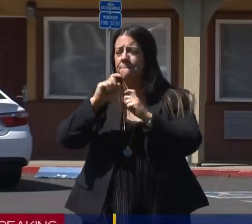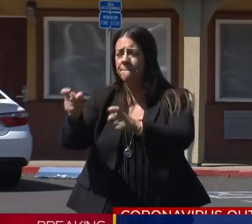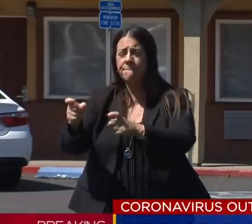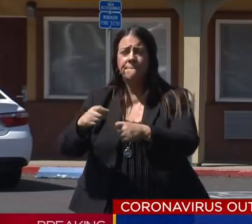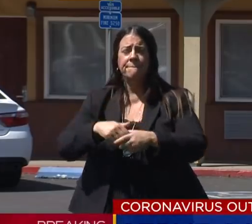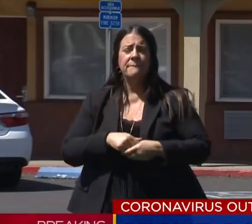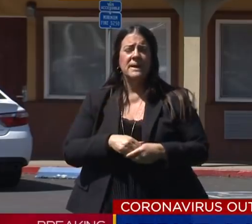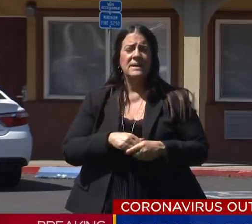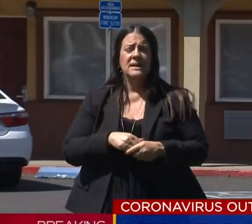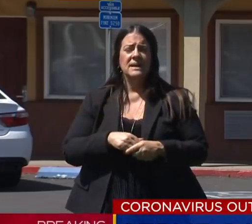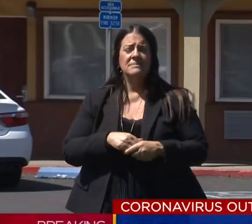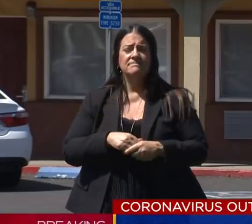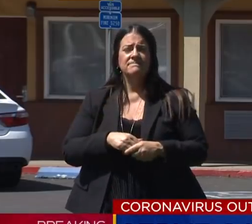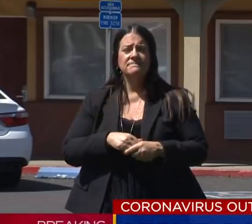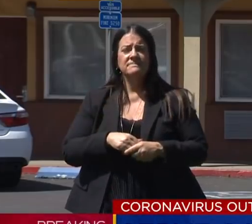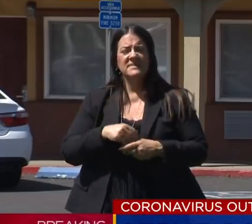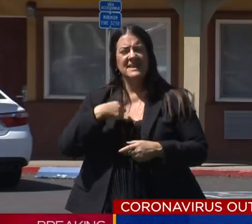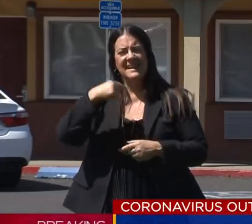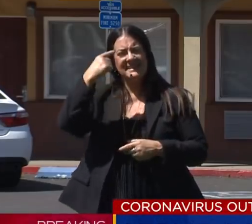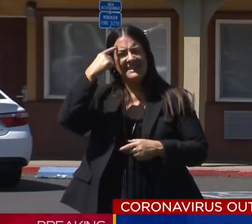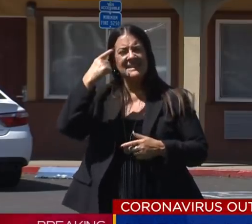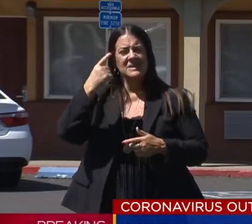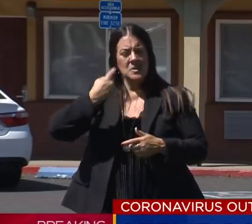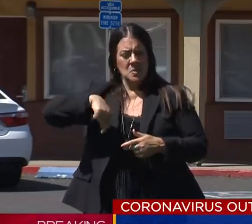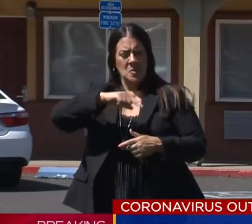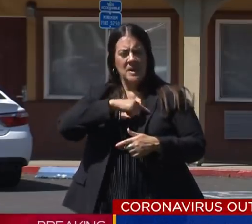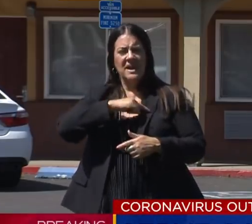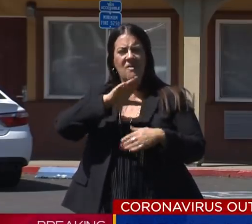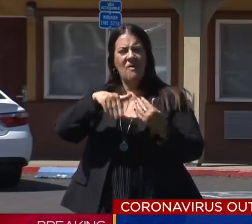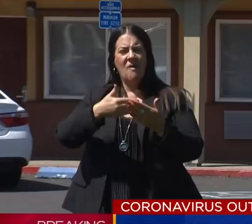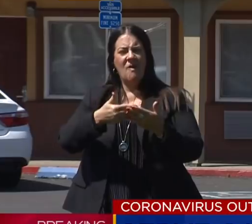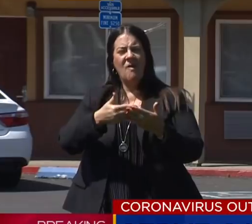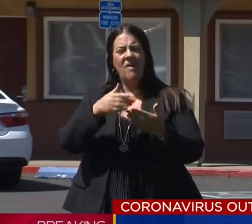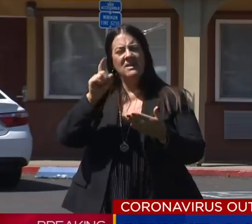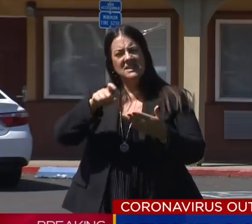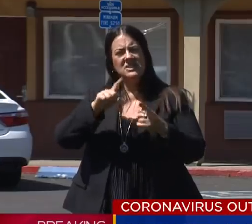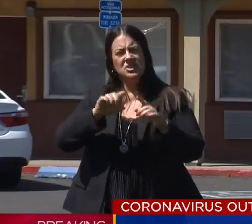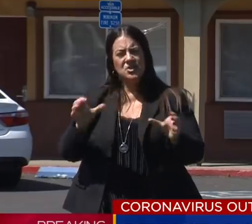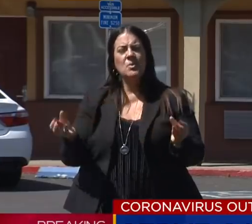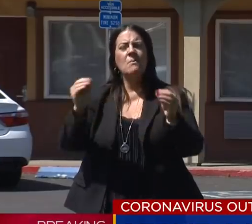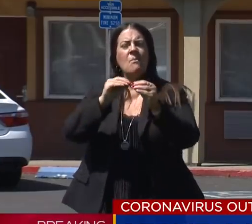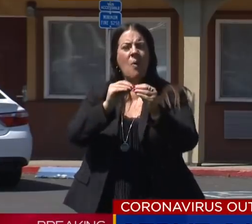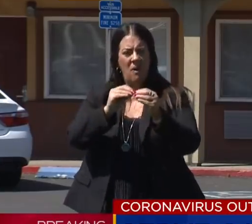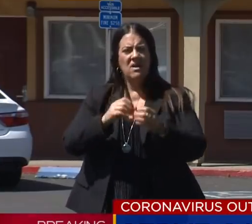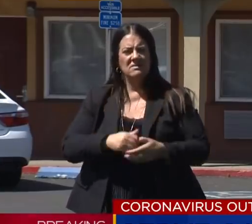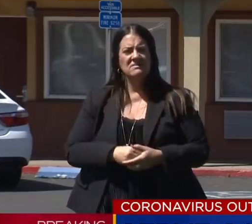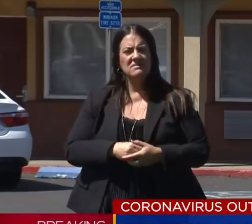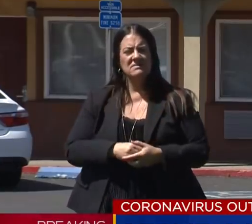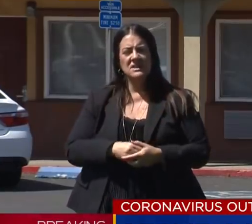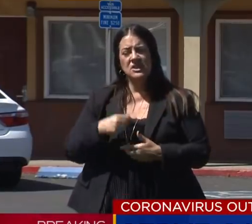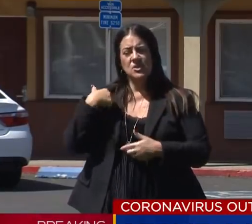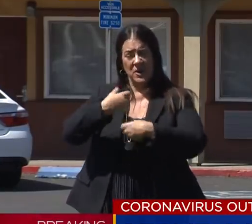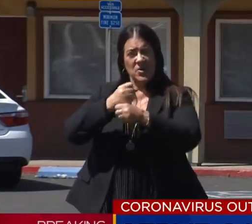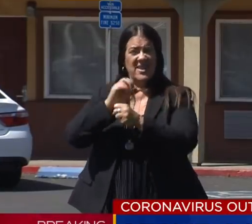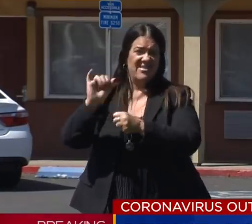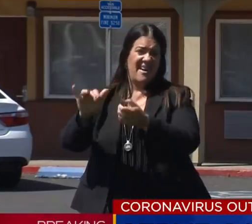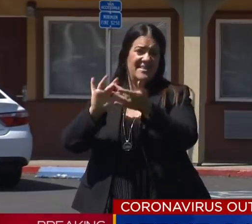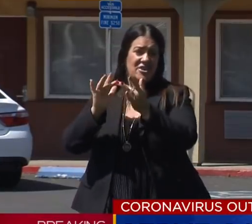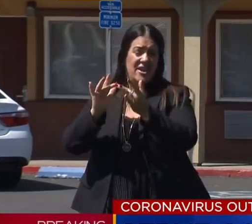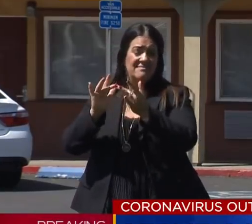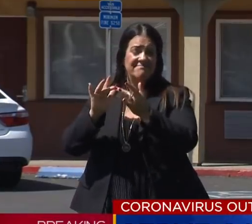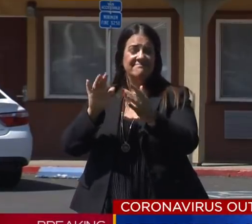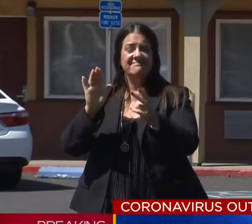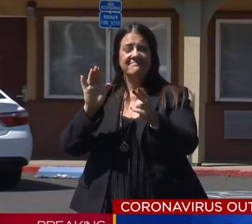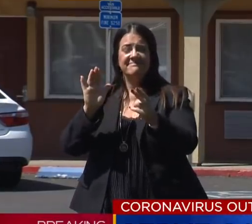we are, I think, individually required to do more of at this moment. That's a site we've created, Clearinghouse,